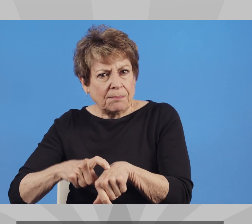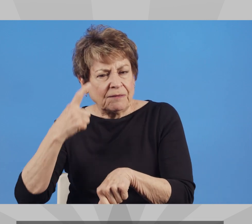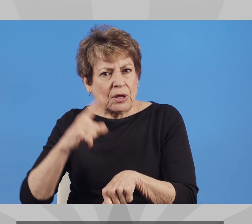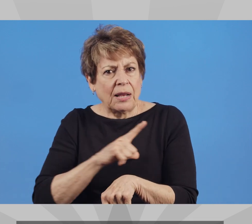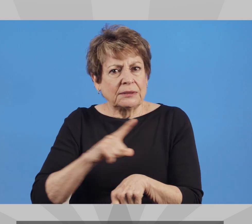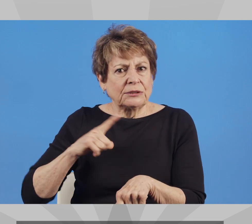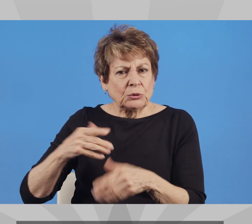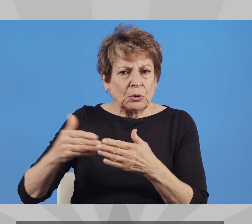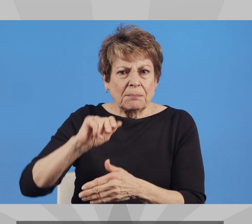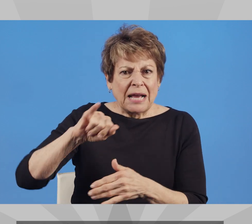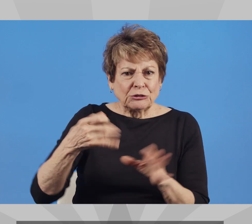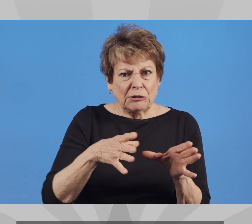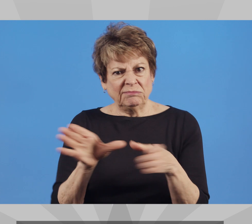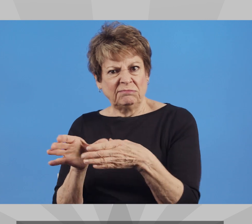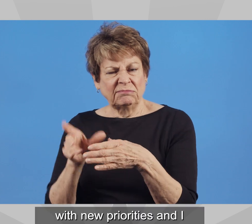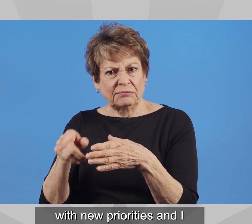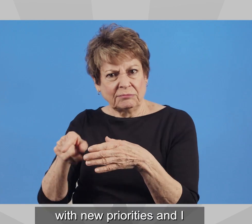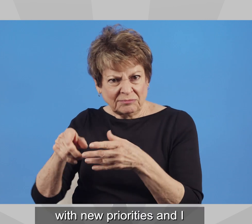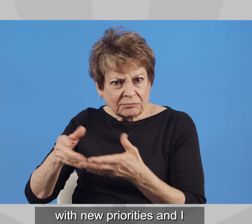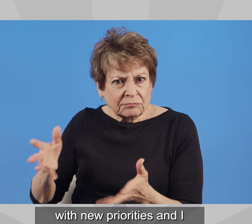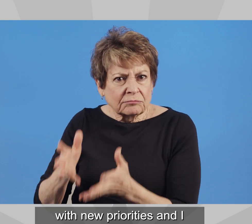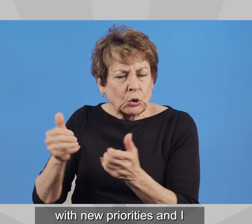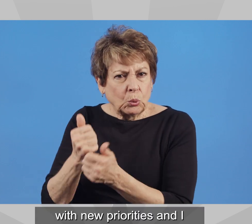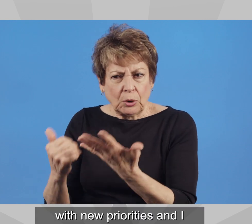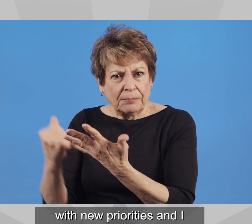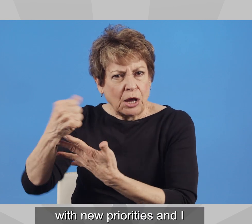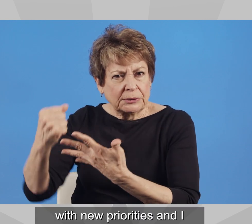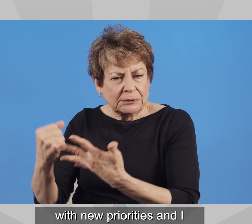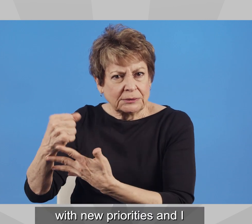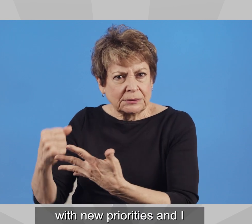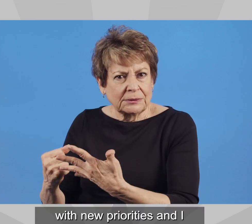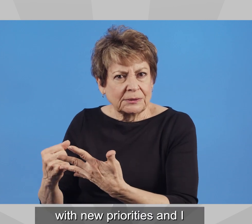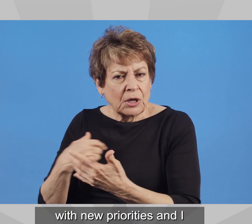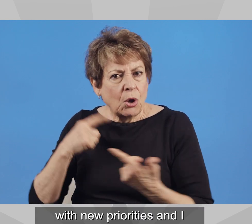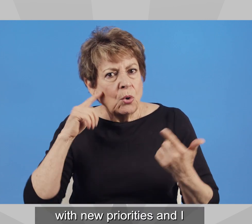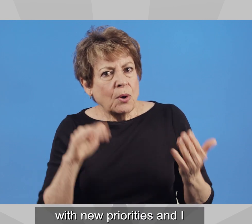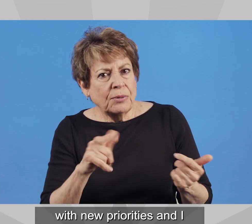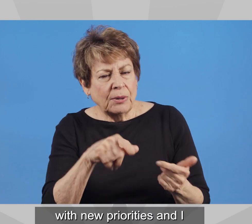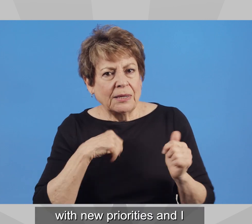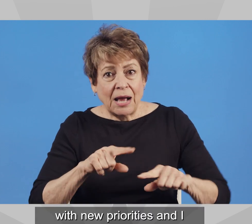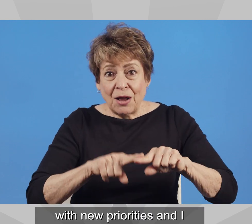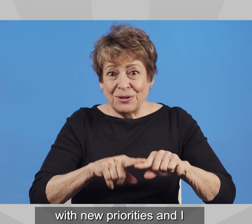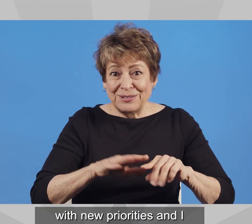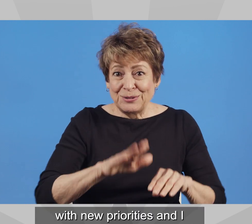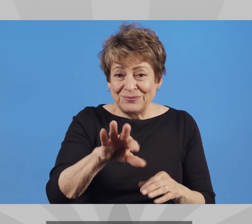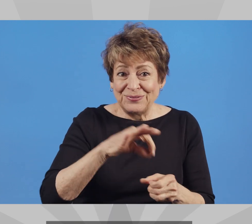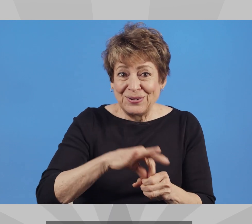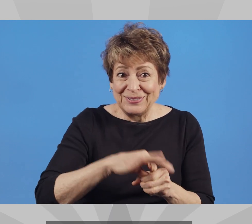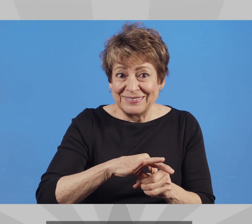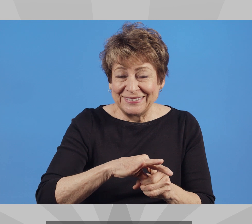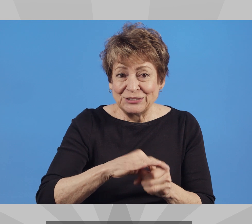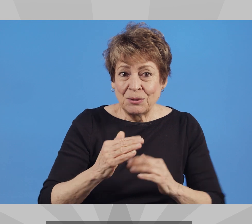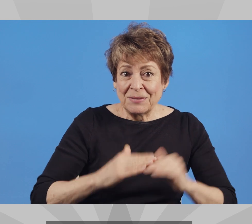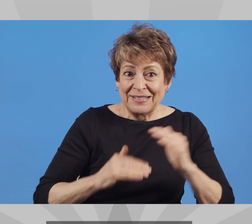It's time for a new legislative majority with new priorities, and I hope I can count on your vote to